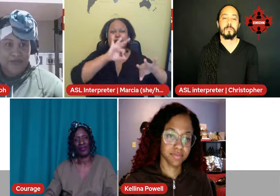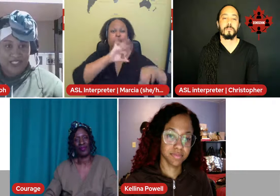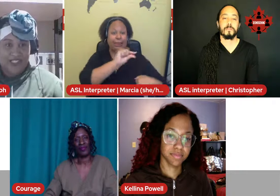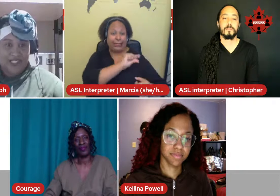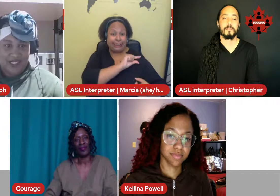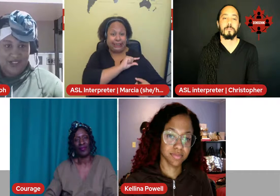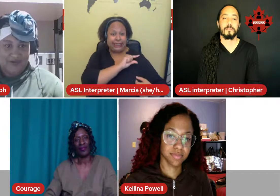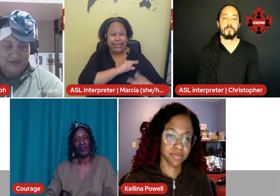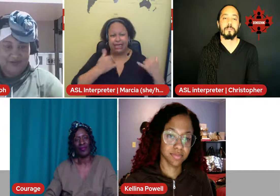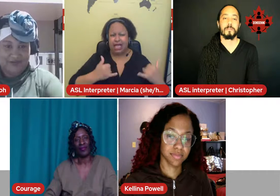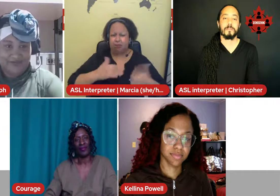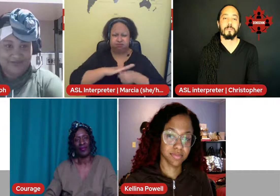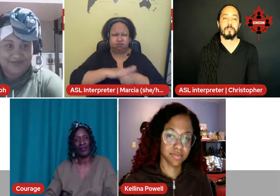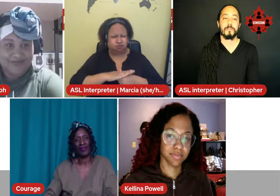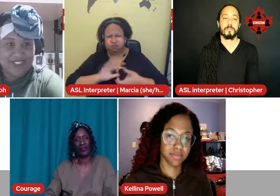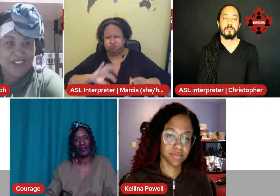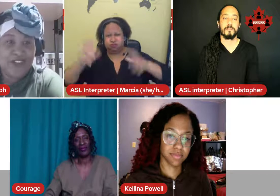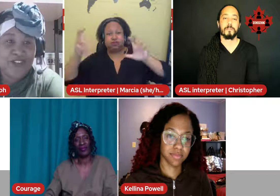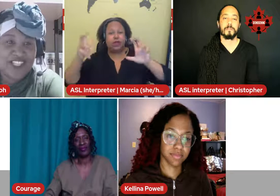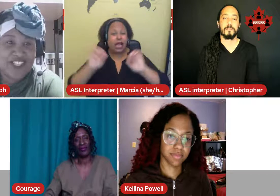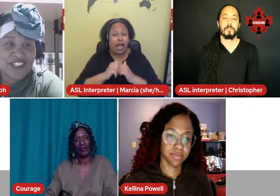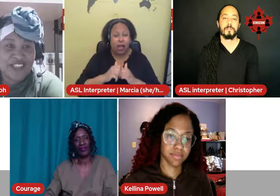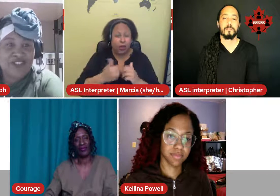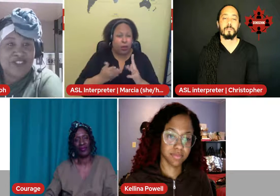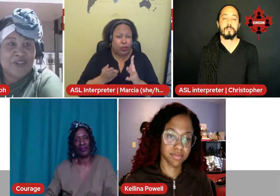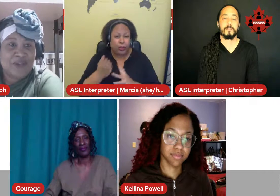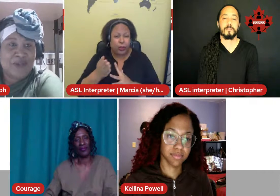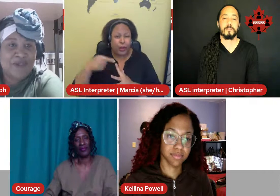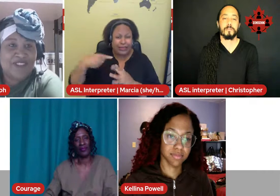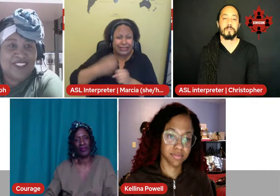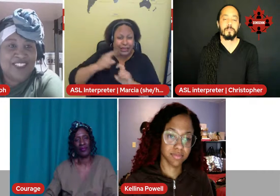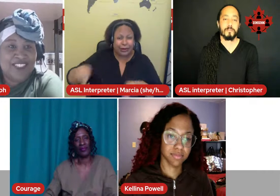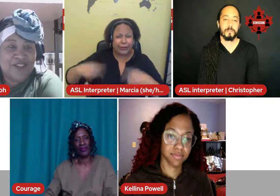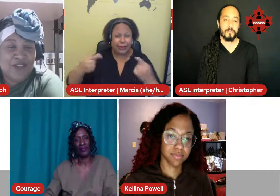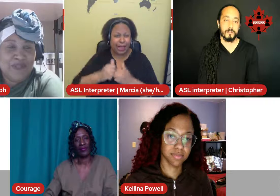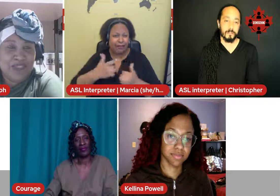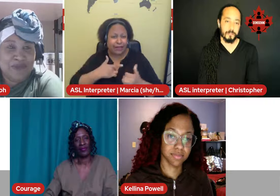this year? Courage. I'd love to know from you.